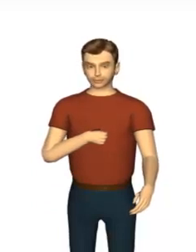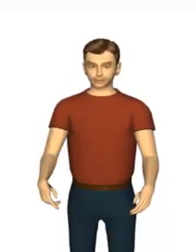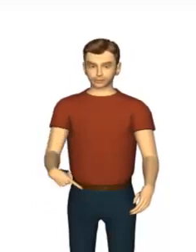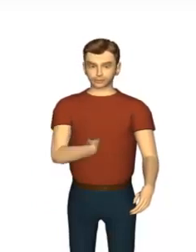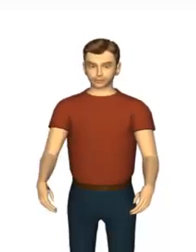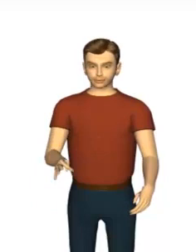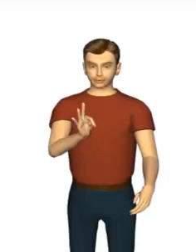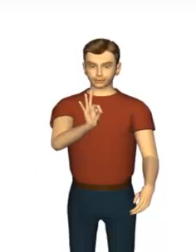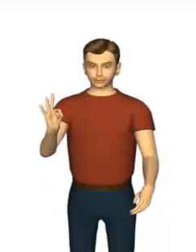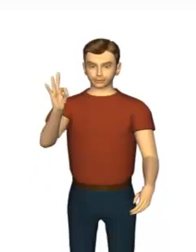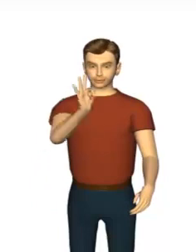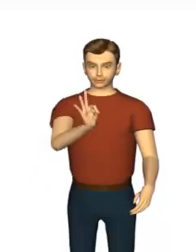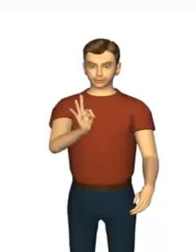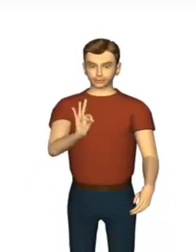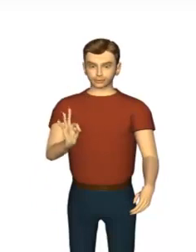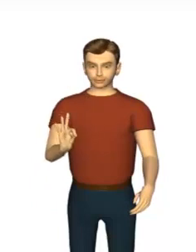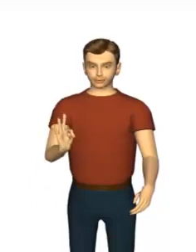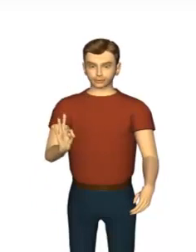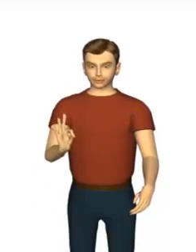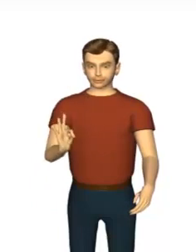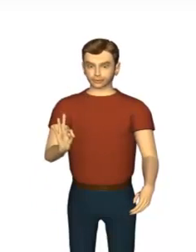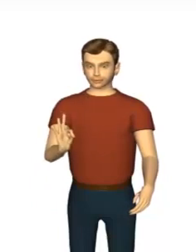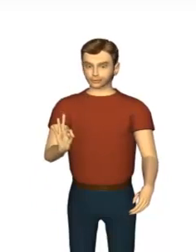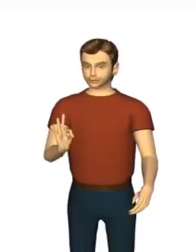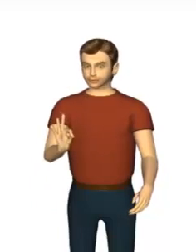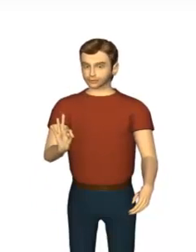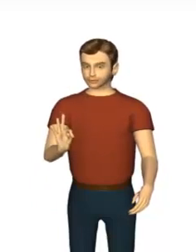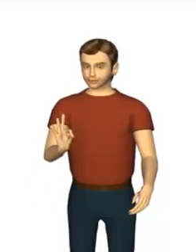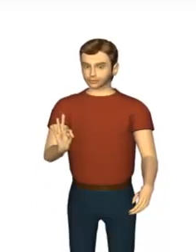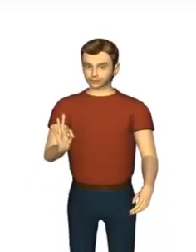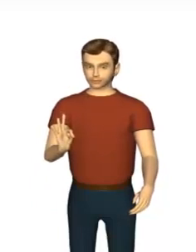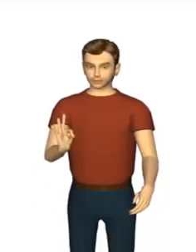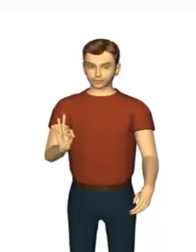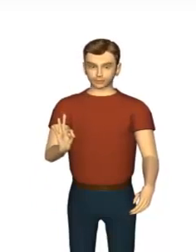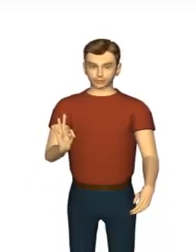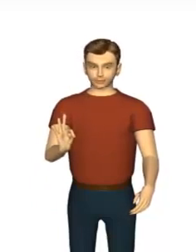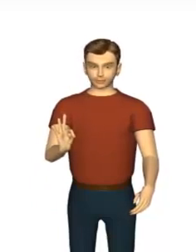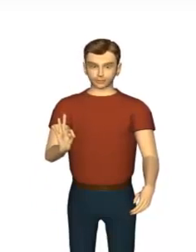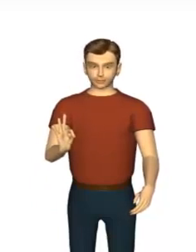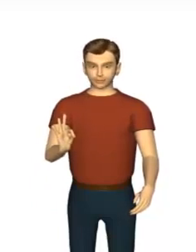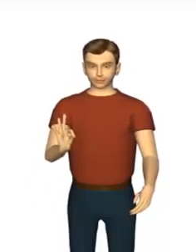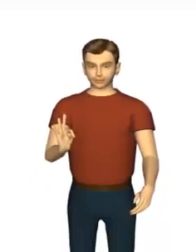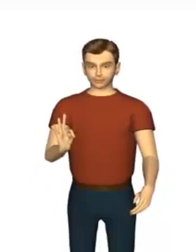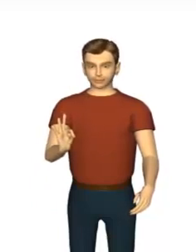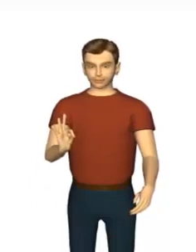am in this case it generate the output for I and clerk